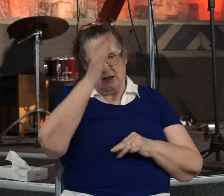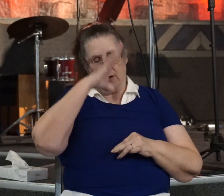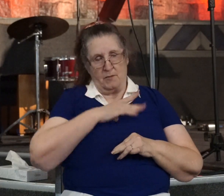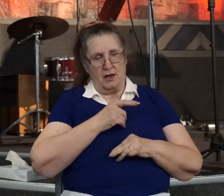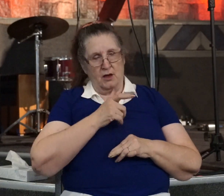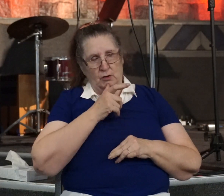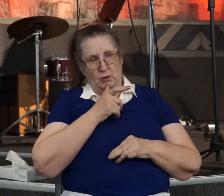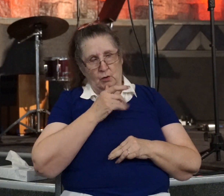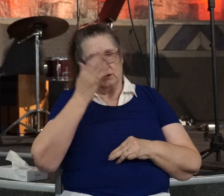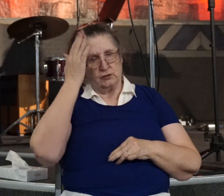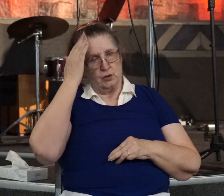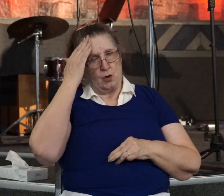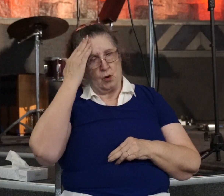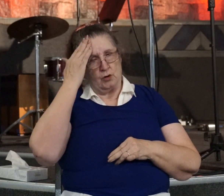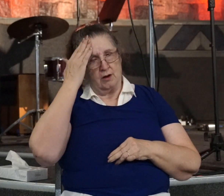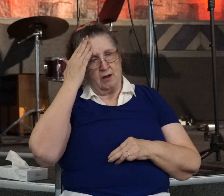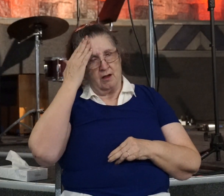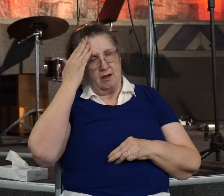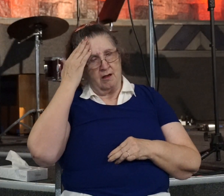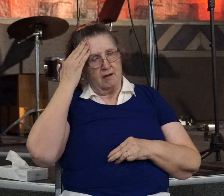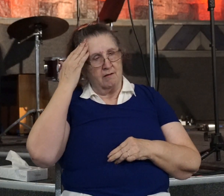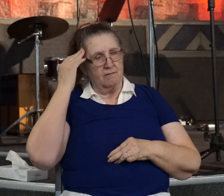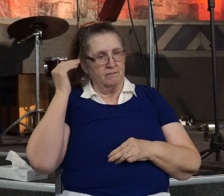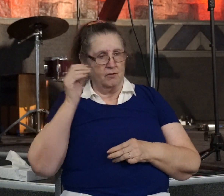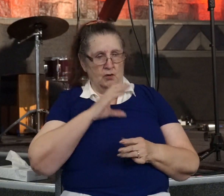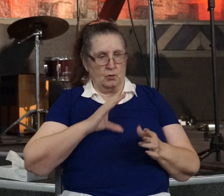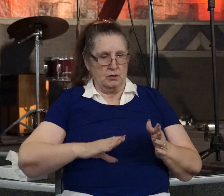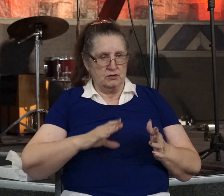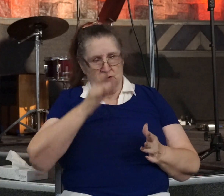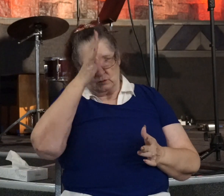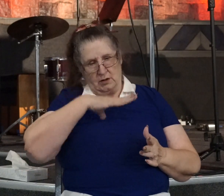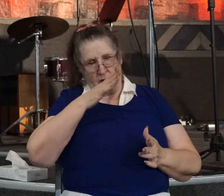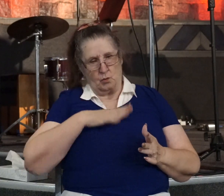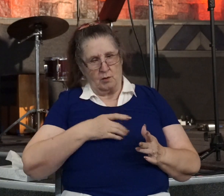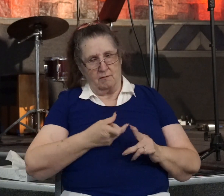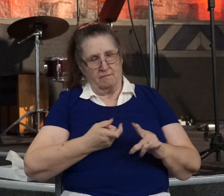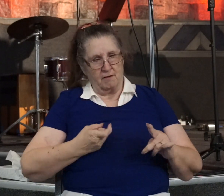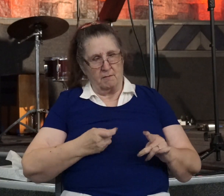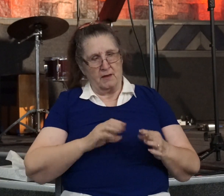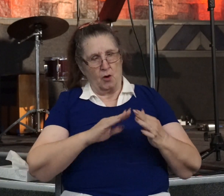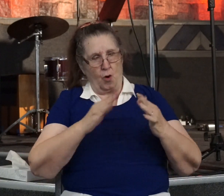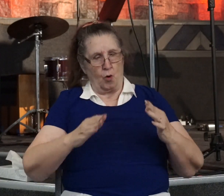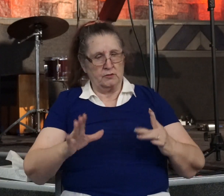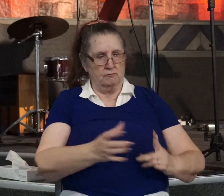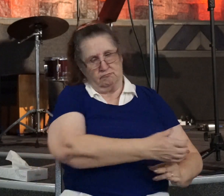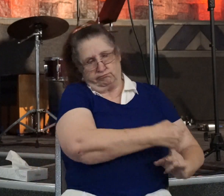well known for dragging Christian men and women out of their homes, Saul of Tarsus.